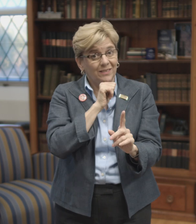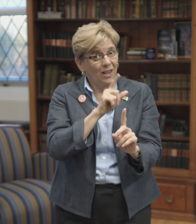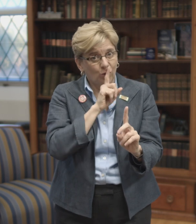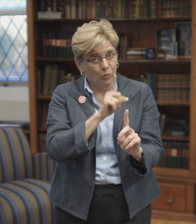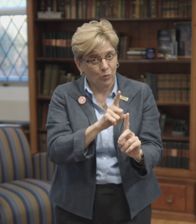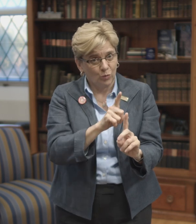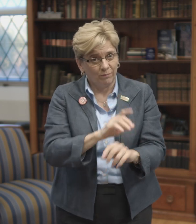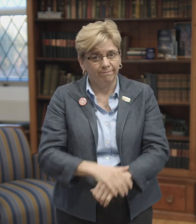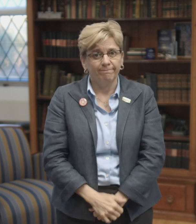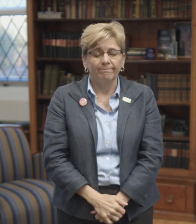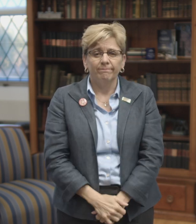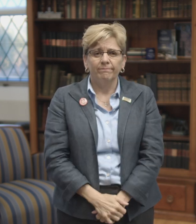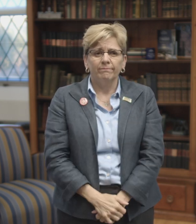they've proven that this is not at all true.